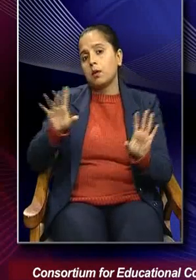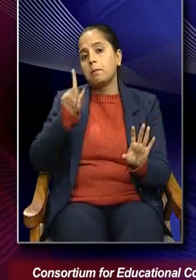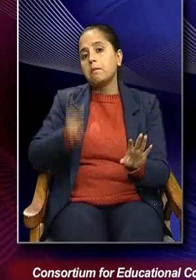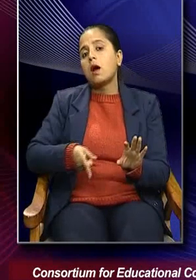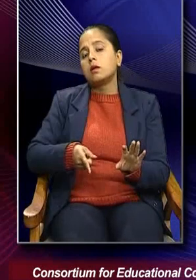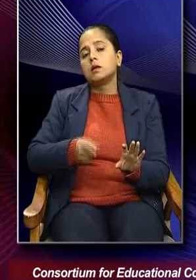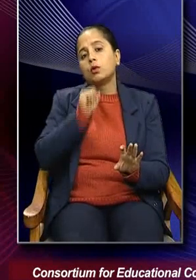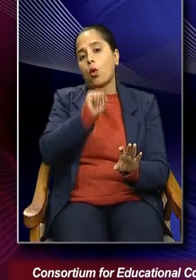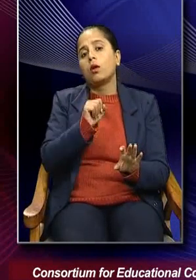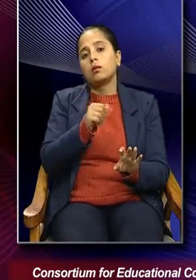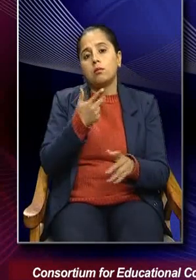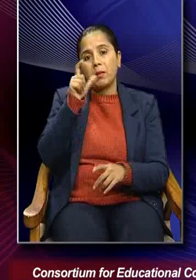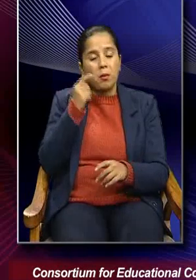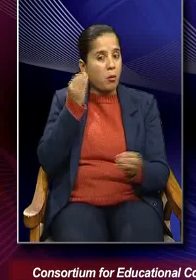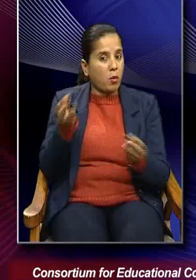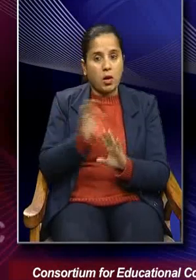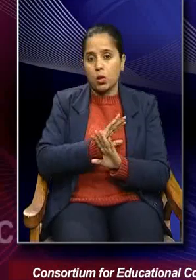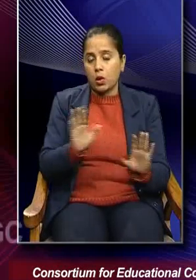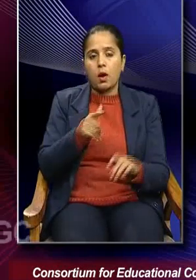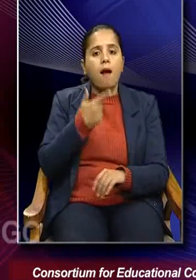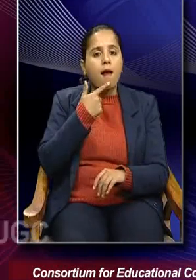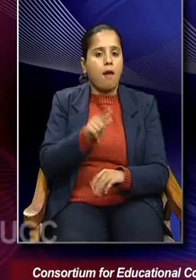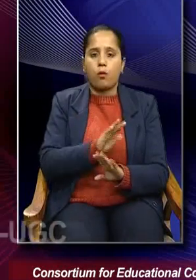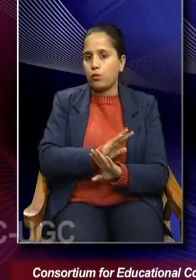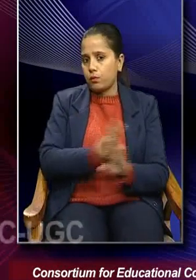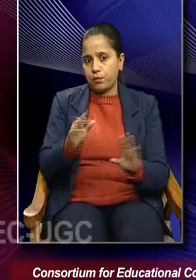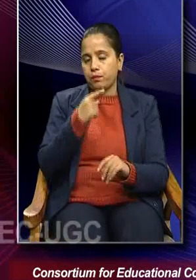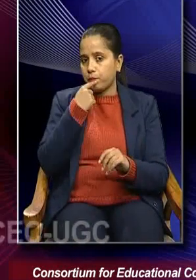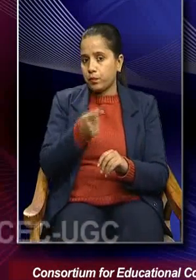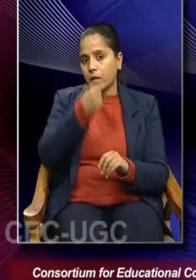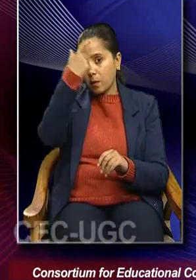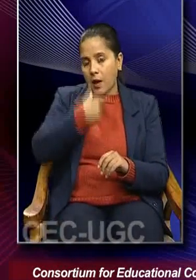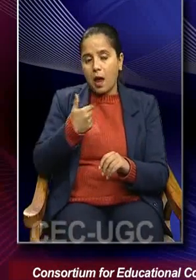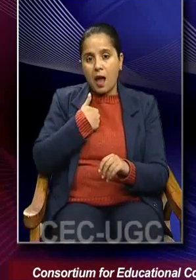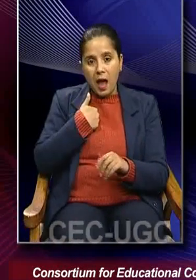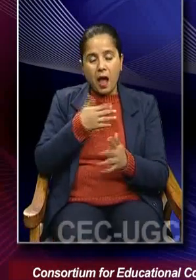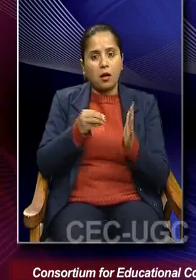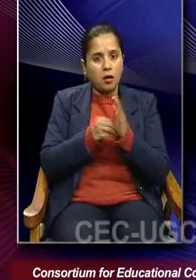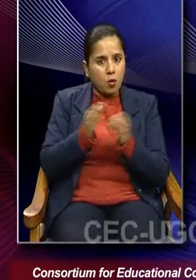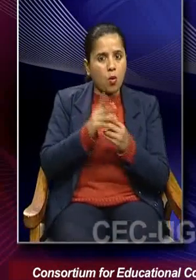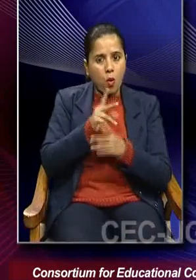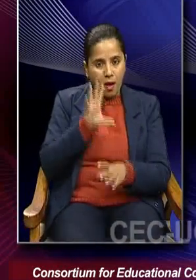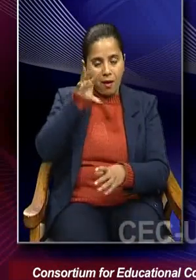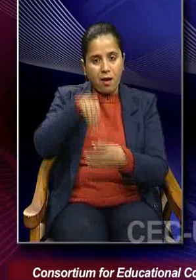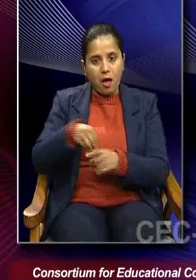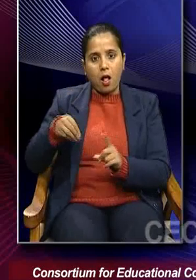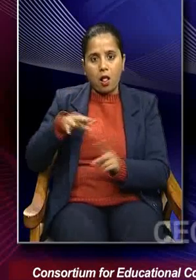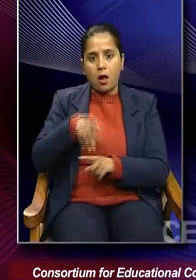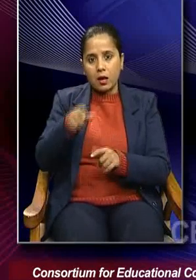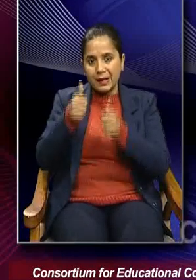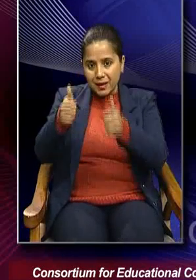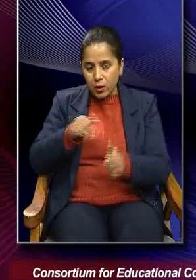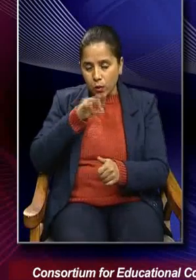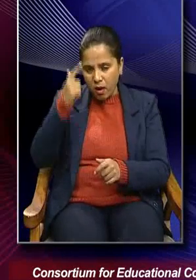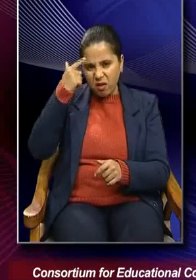manner. So, sociologist not allow the personal bias to influence the finding